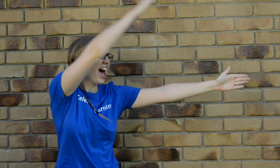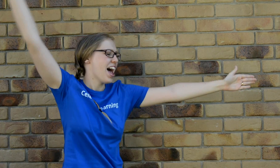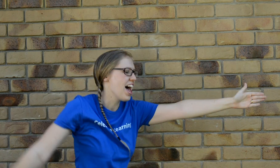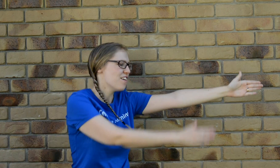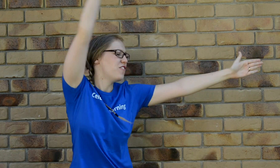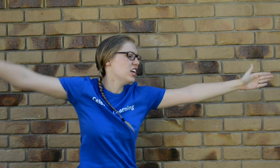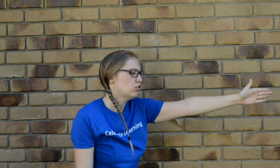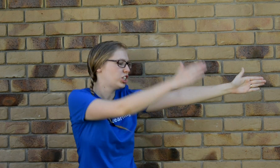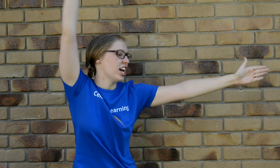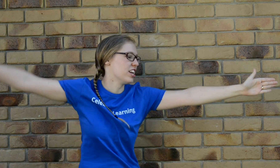Revolution!